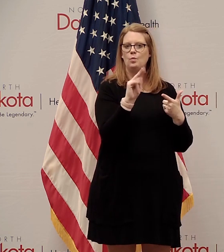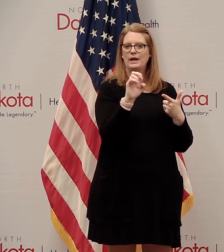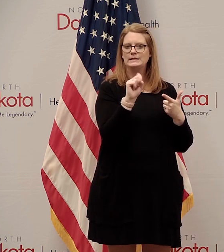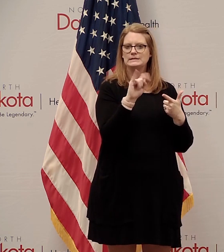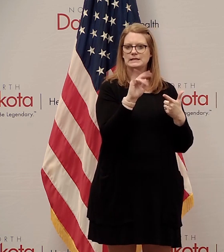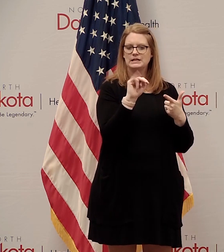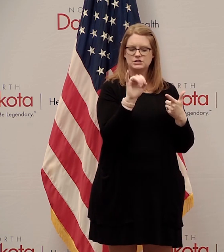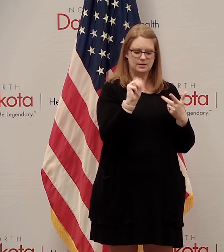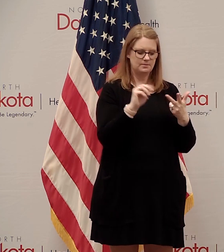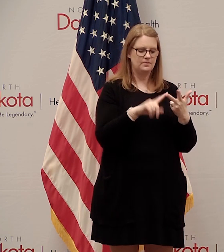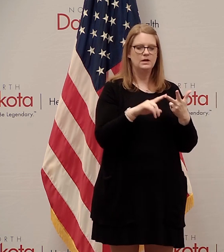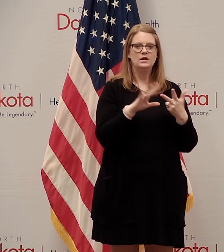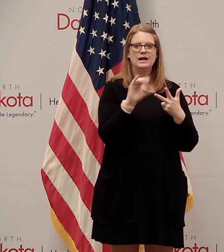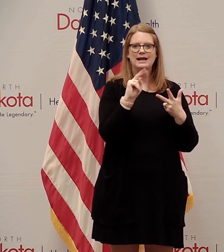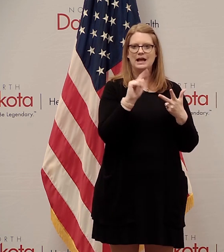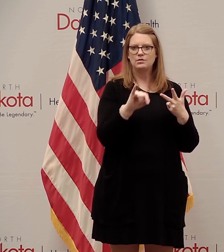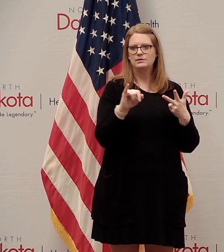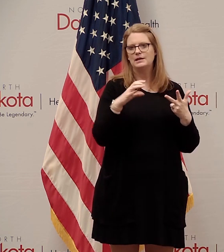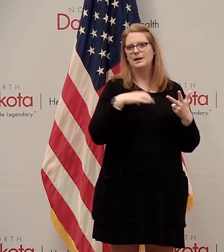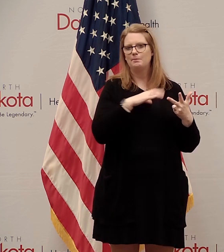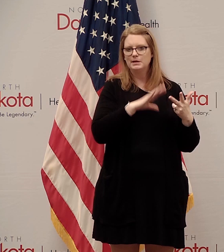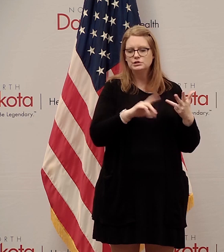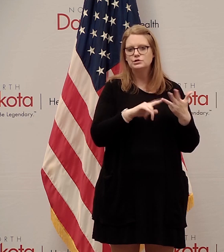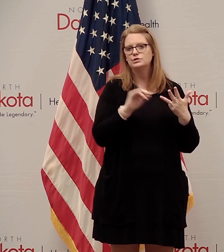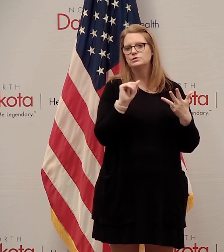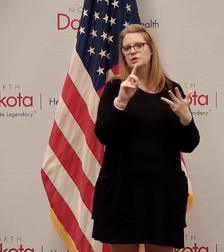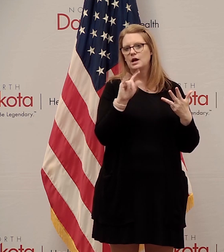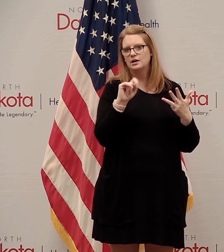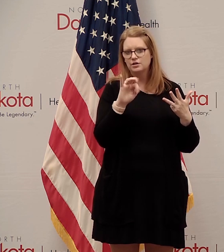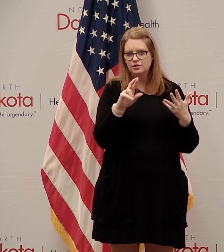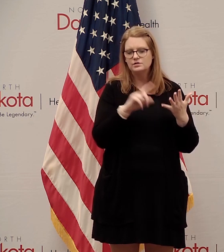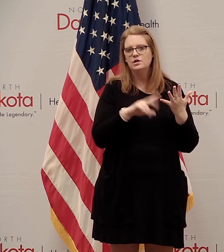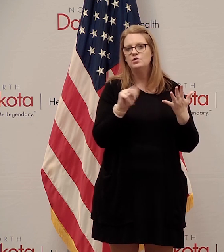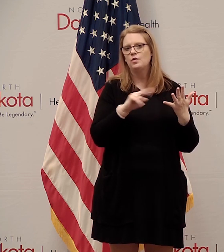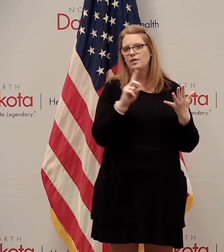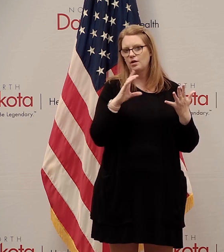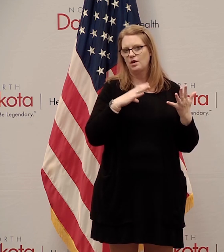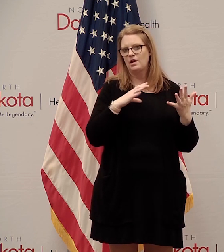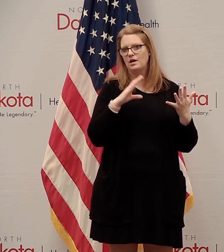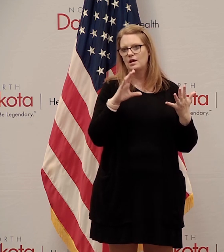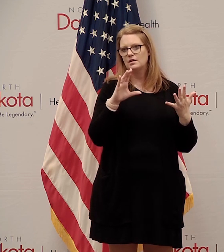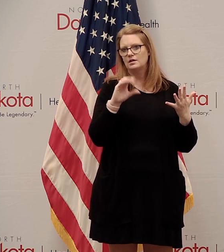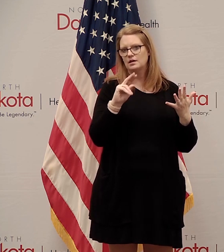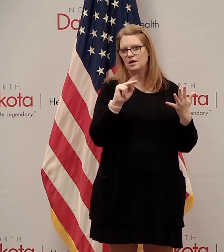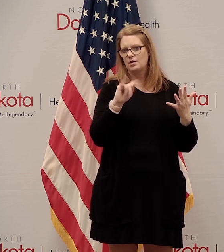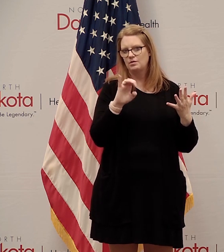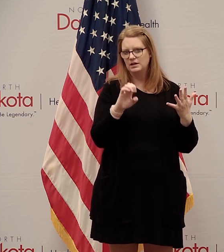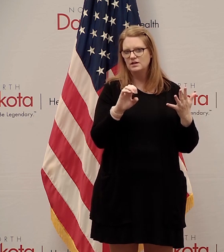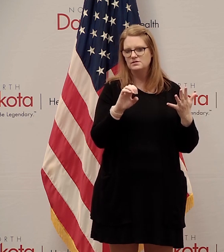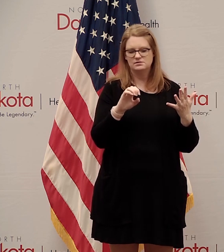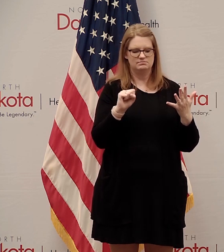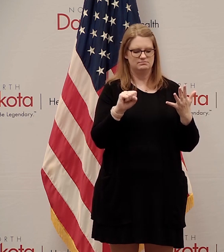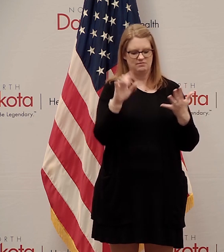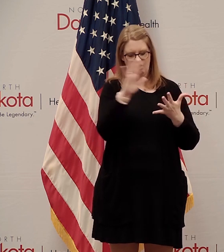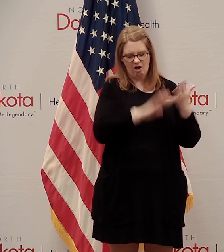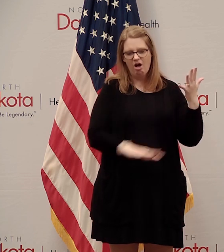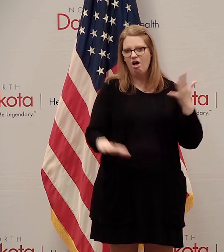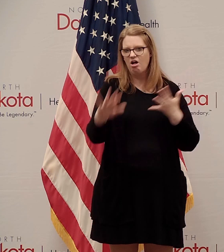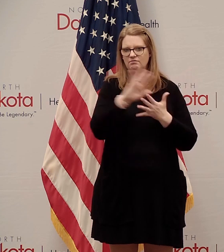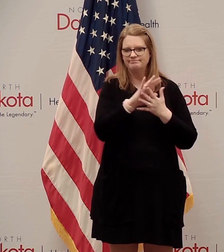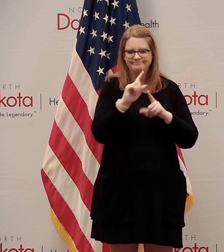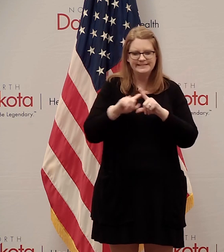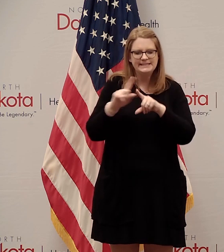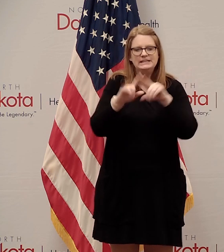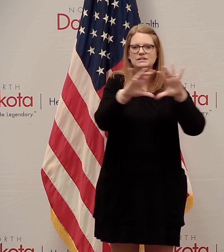commissioners, county auditors, tribal leaders, North Dakota Association of Counties, North Dakota County Auditors Association, for their work in helping to